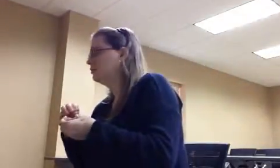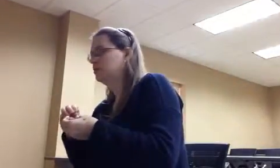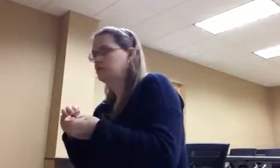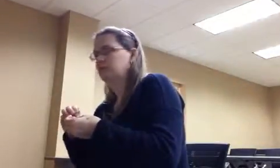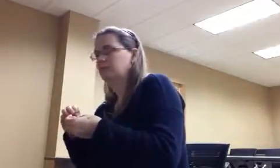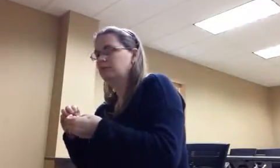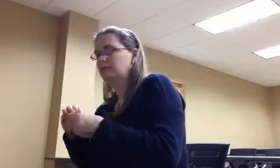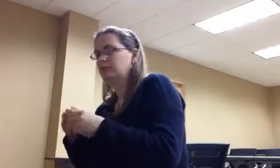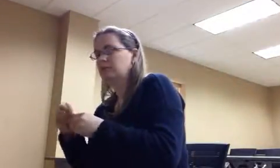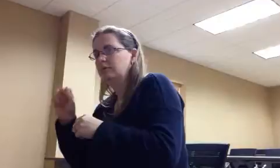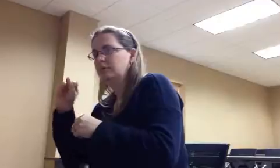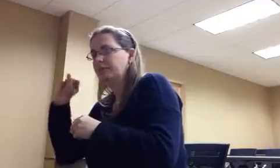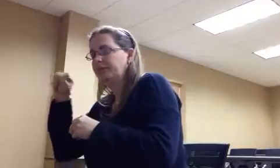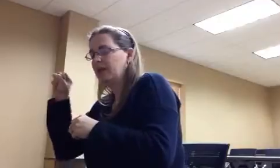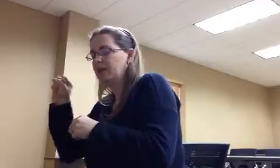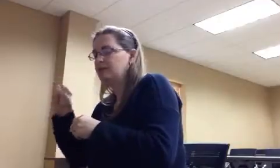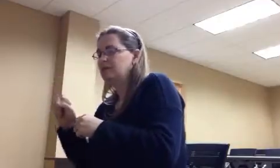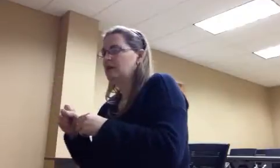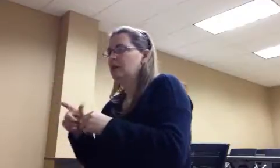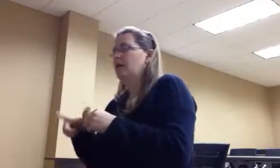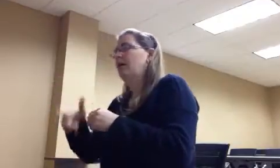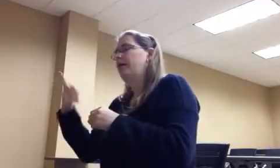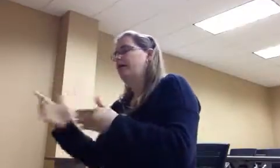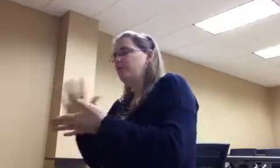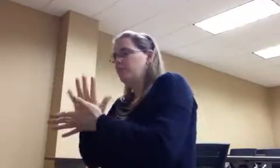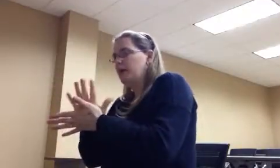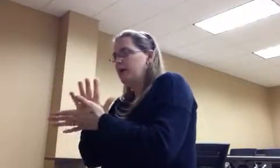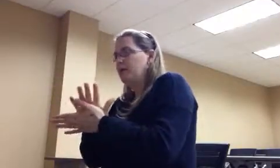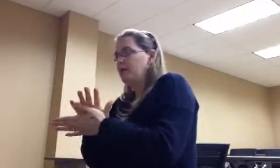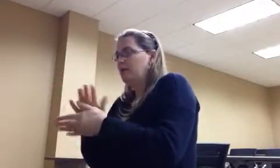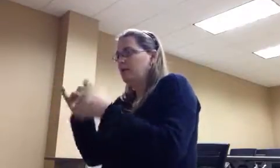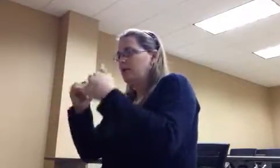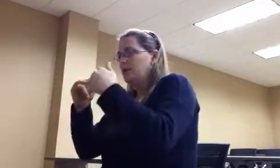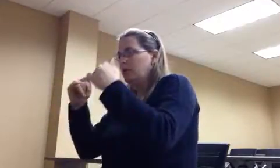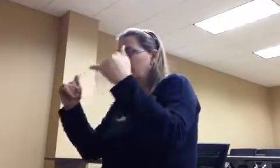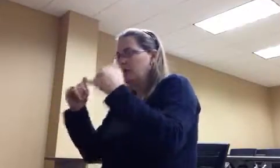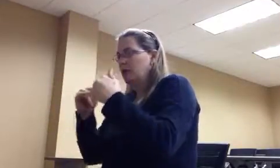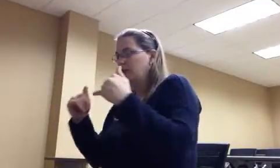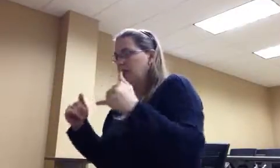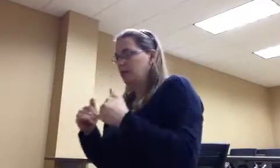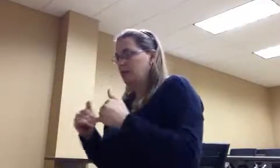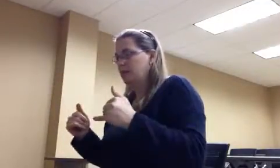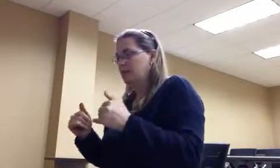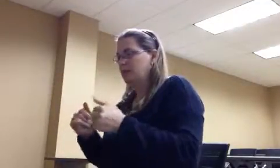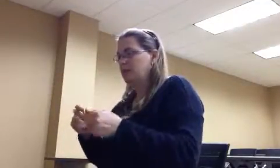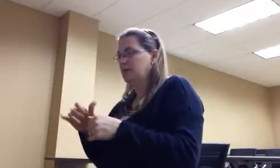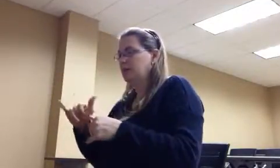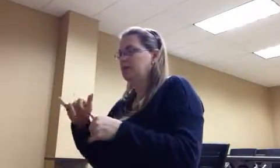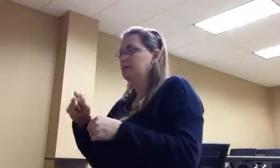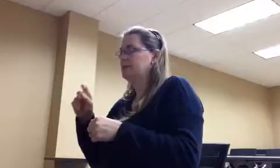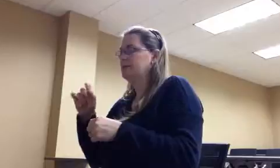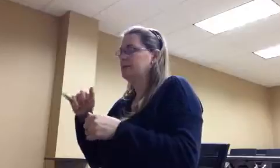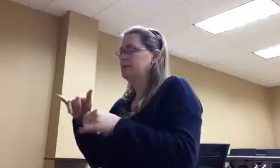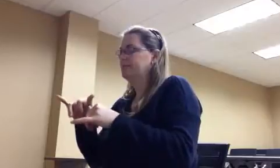Yes, you can write it on other line paper. But it needs to be the same line. Good question. Or you can type it in.